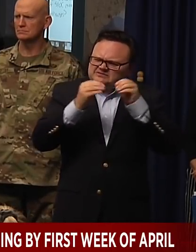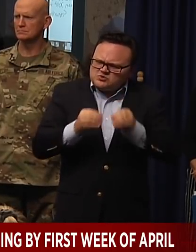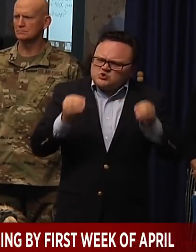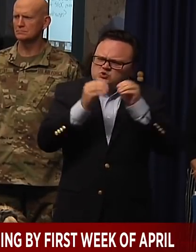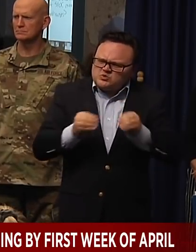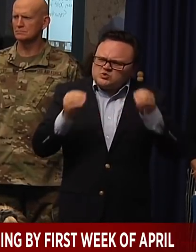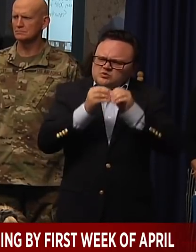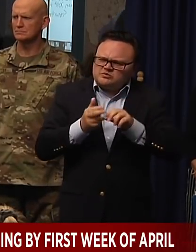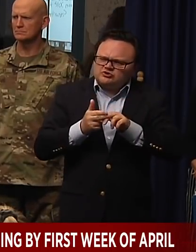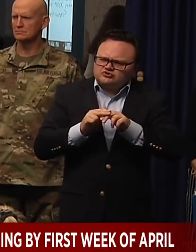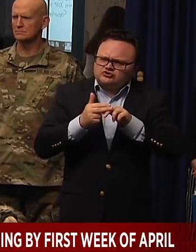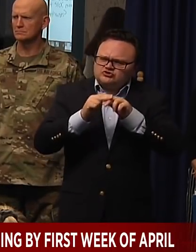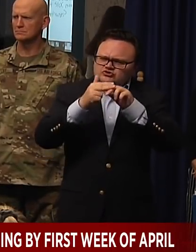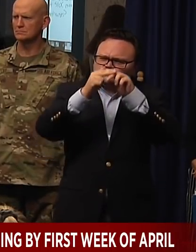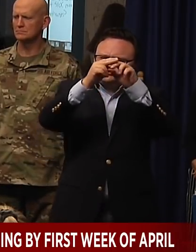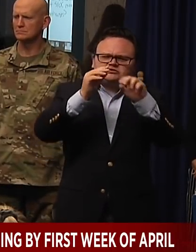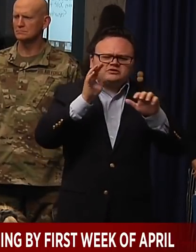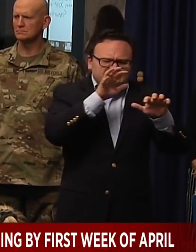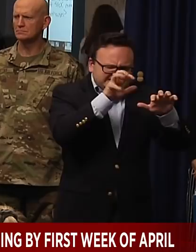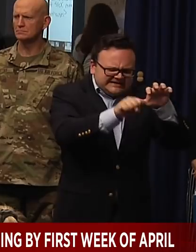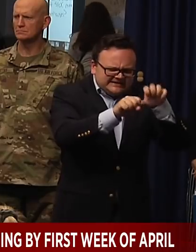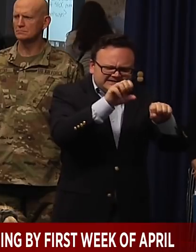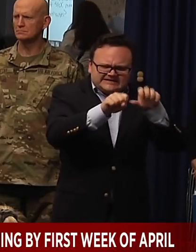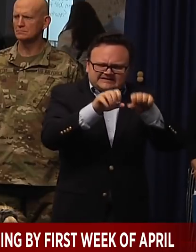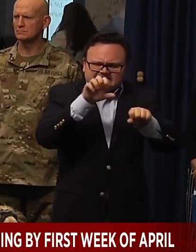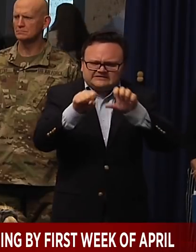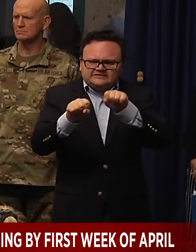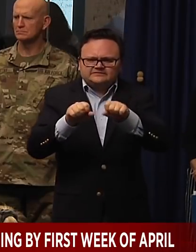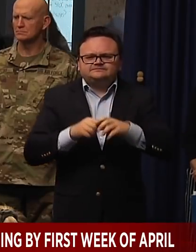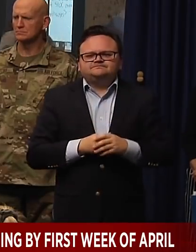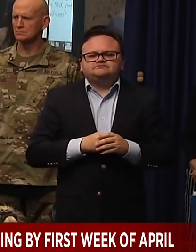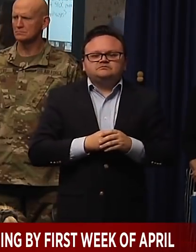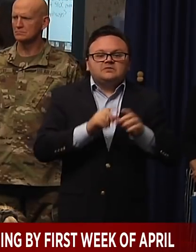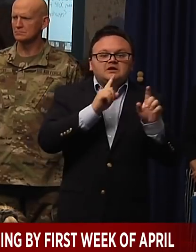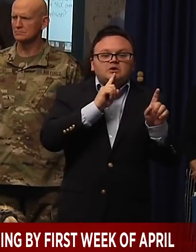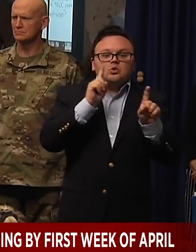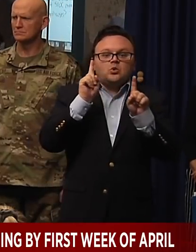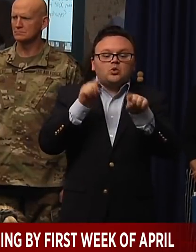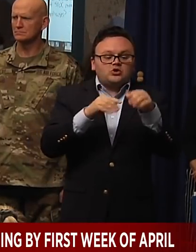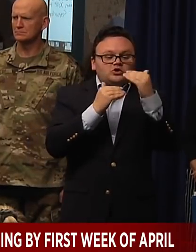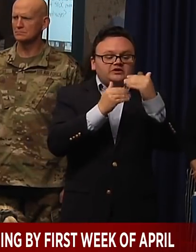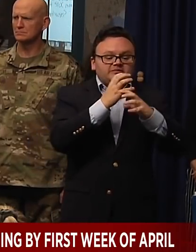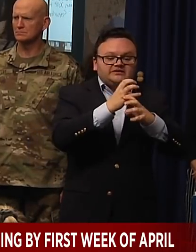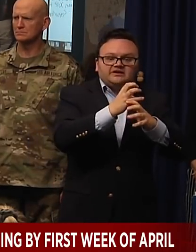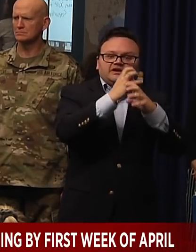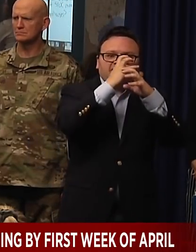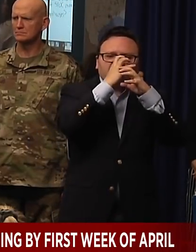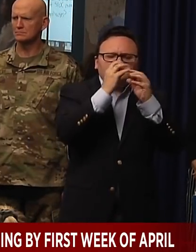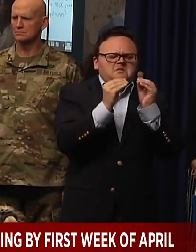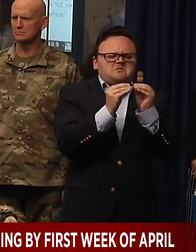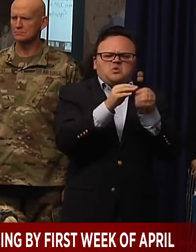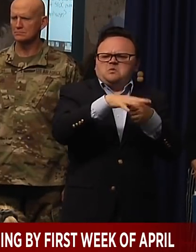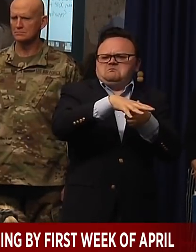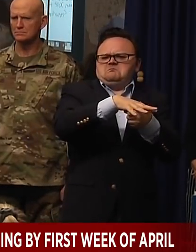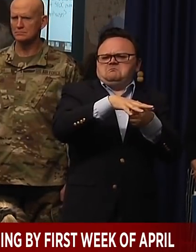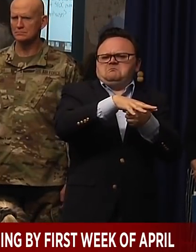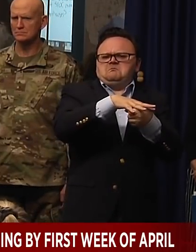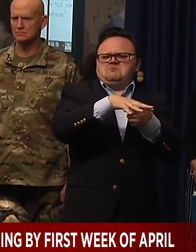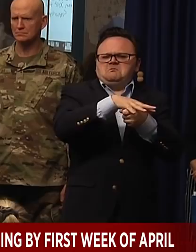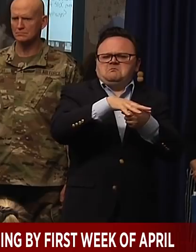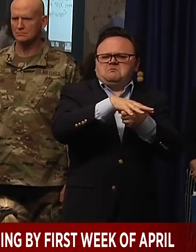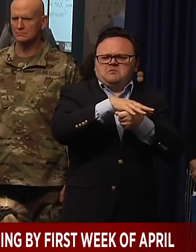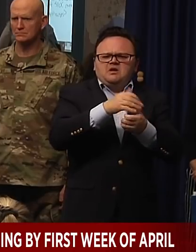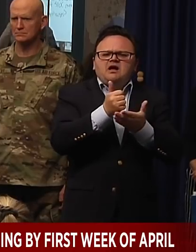of doing this. And then any of these mitigation measures you're doing will be more targeted. And I think, you know, kind of less harmful for